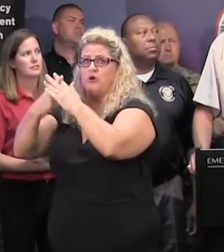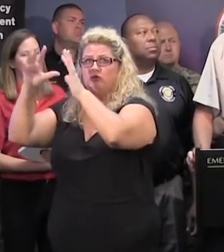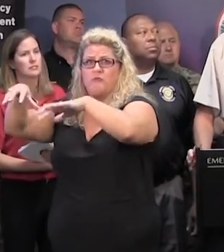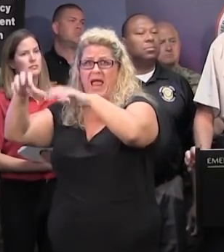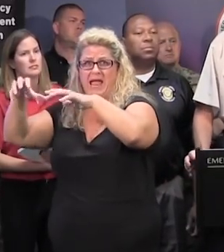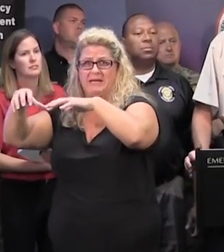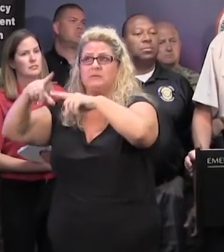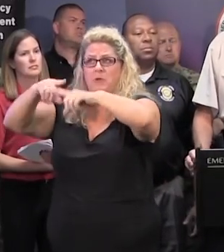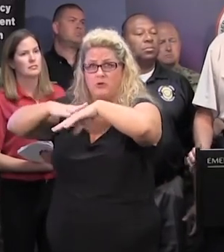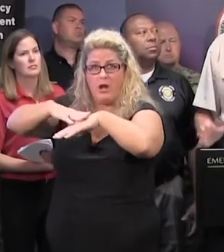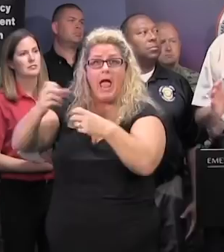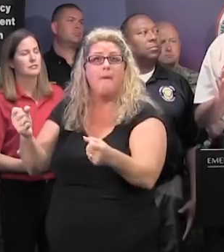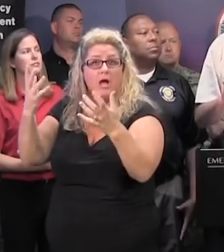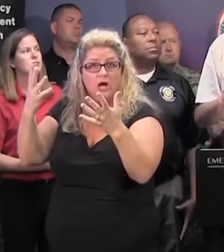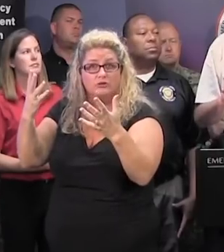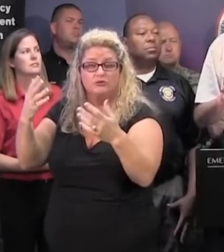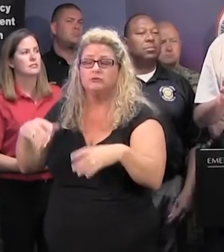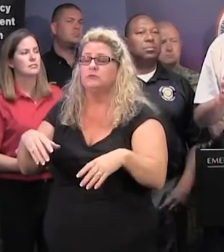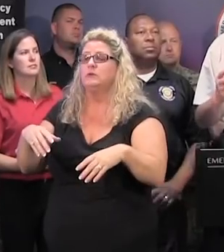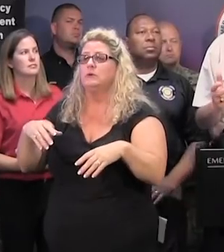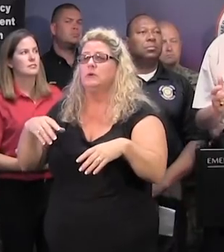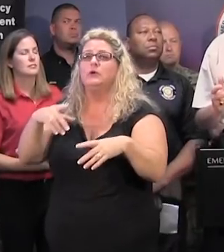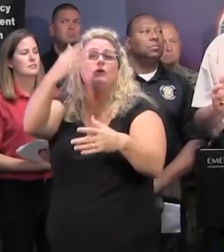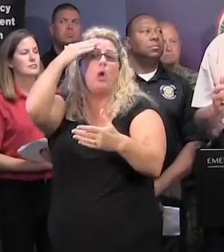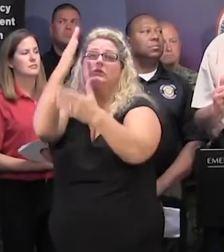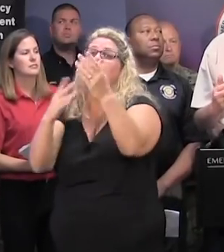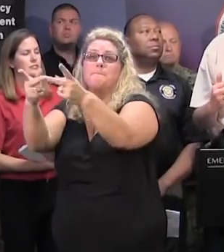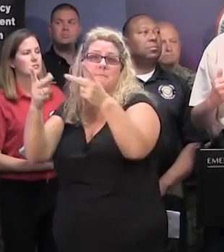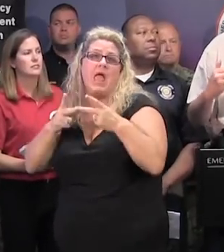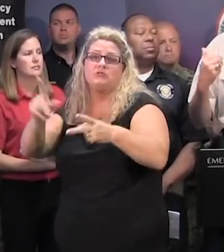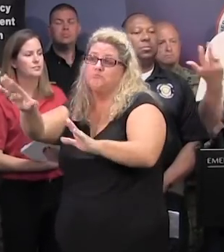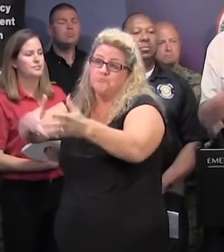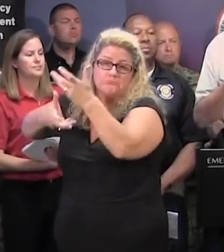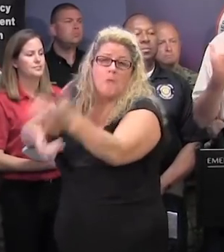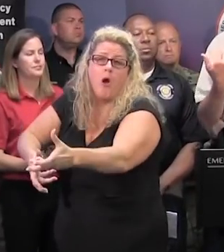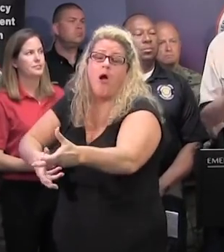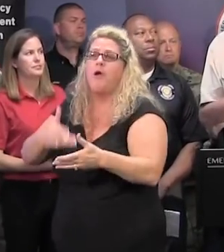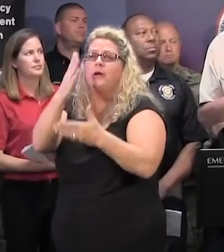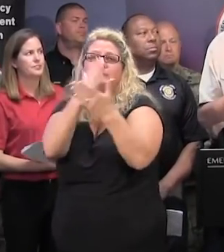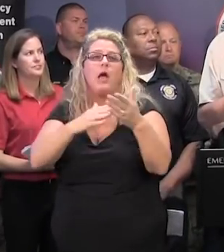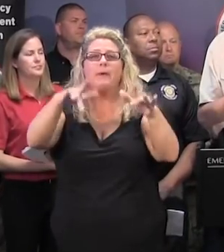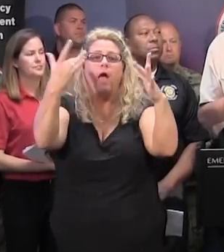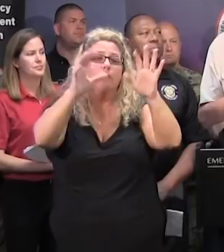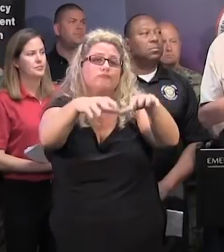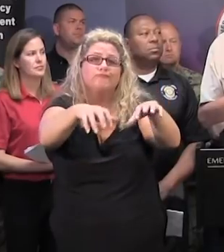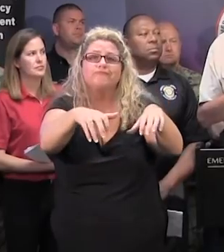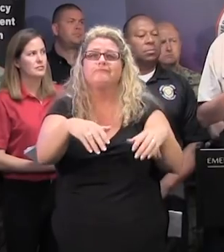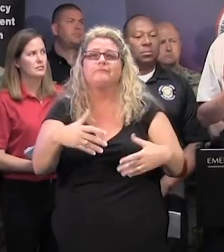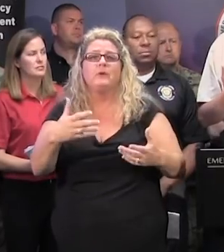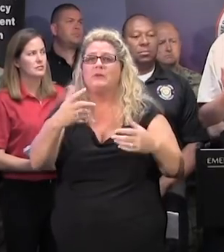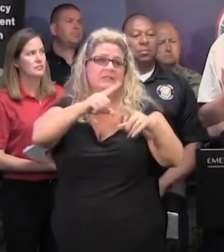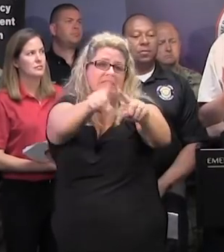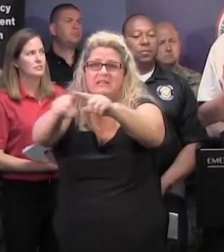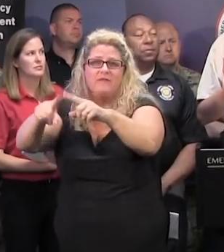to depend on how much rain falls in one particular area. You know, most of these storms, rain falls in bands around these tropical storms. So